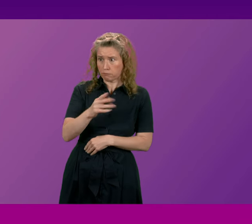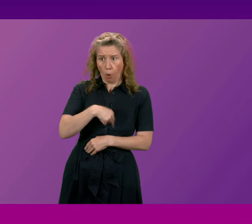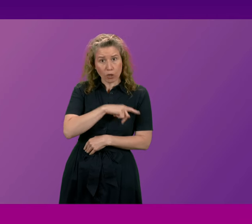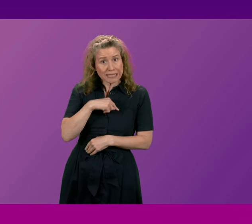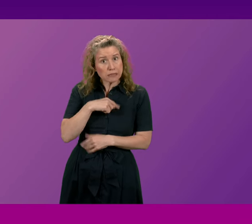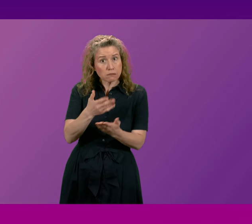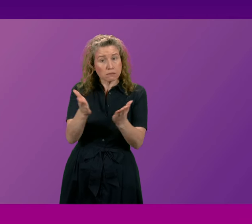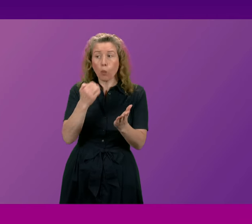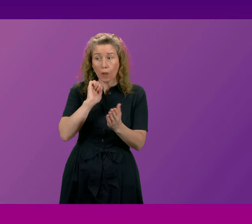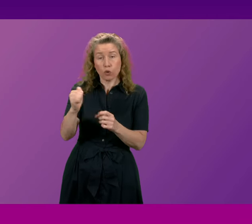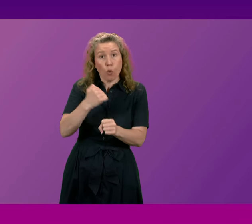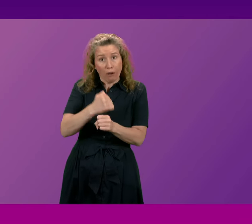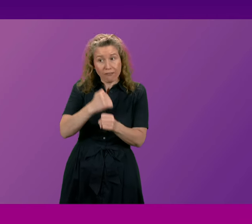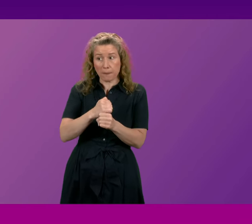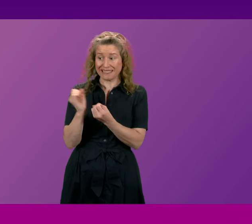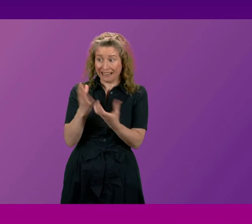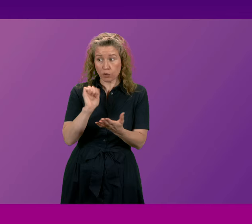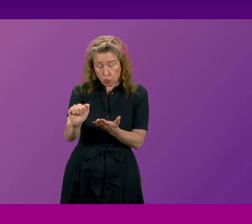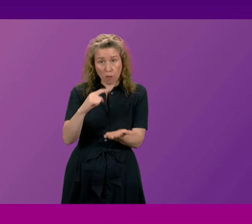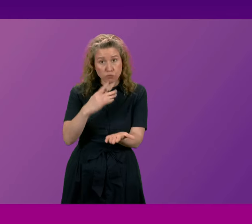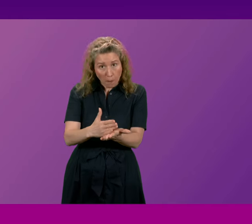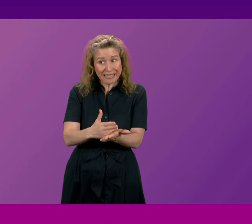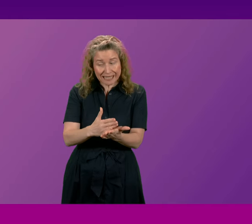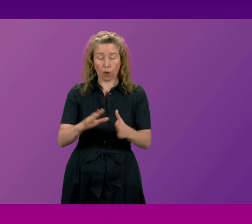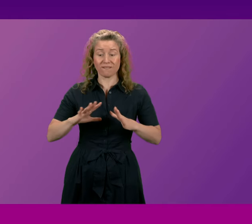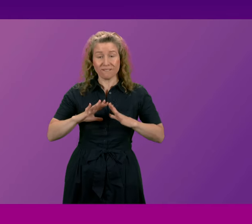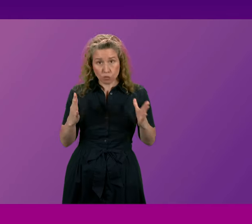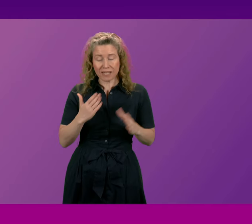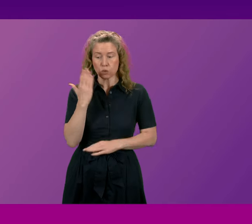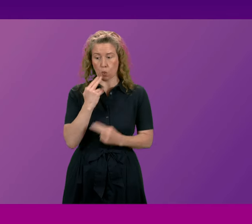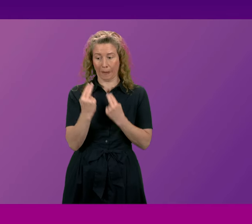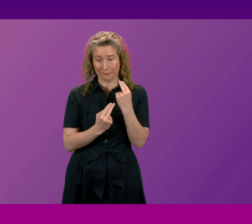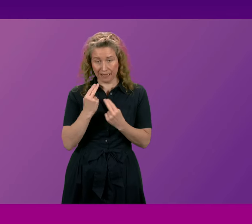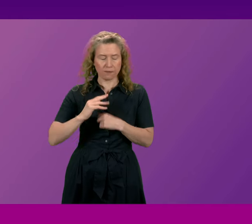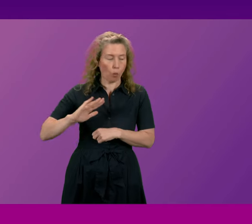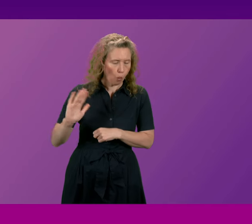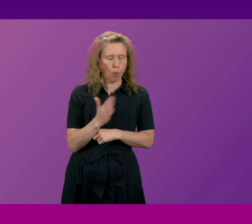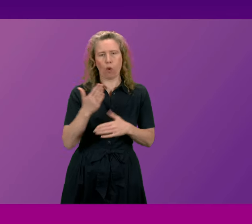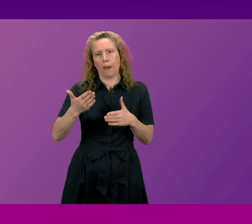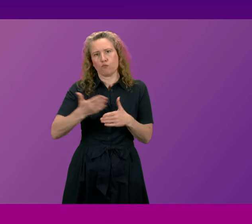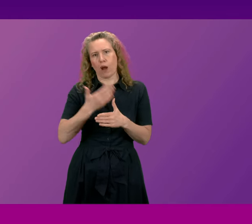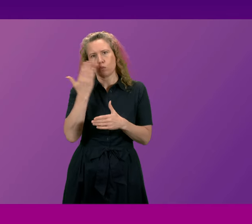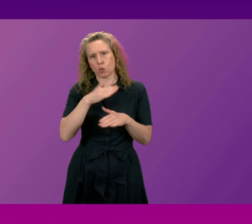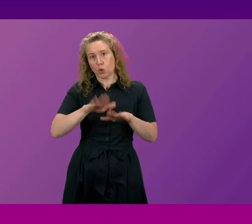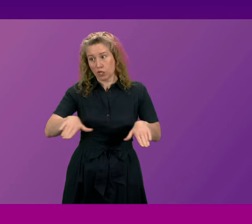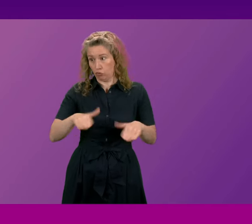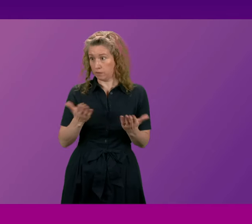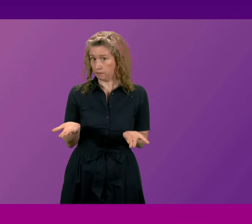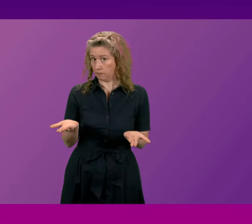his government deliver their promise of free school meals to all primary school pupils during this session of Parliament?